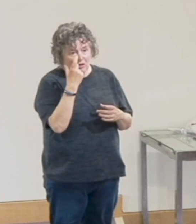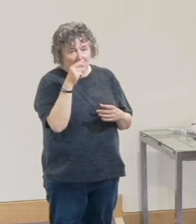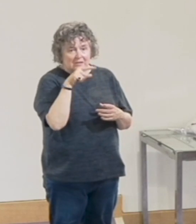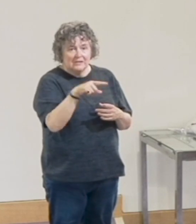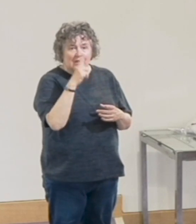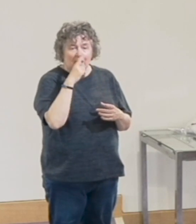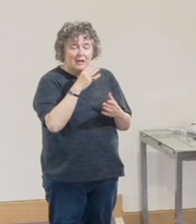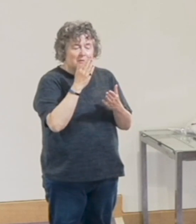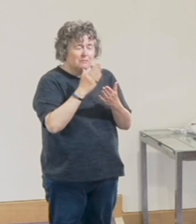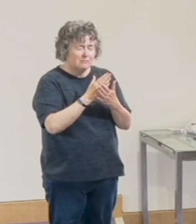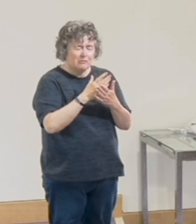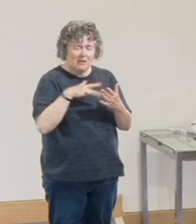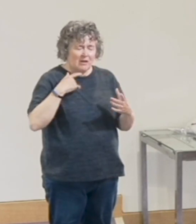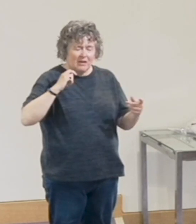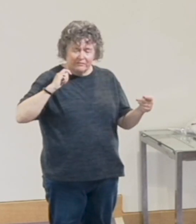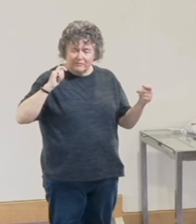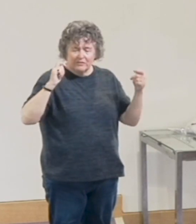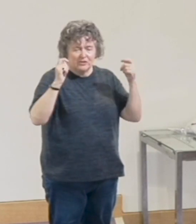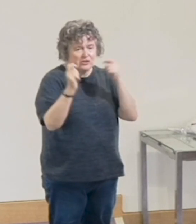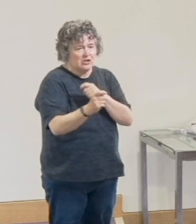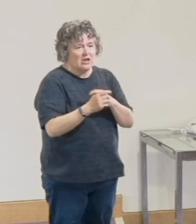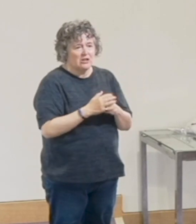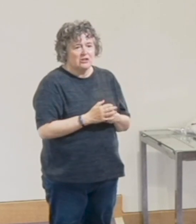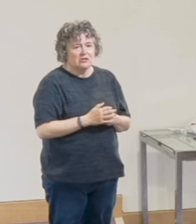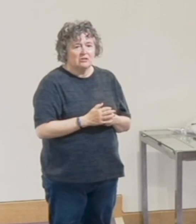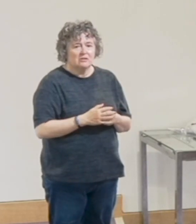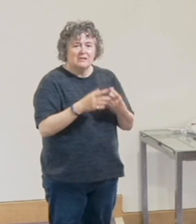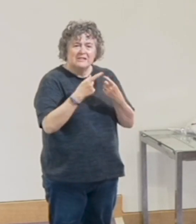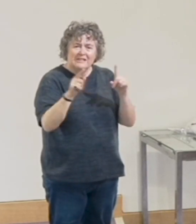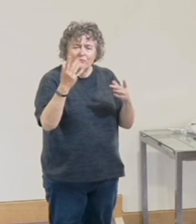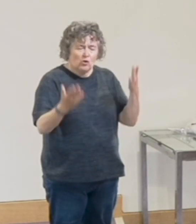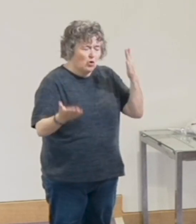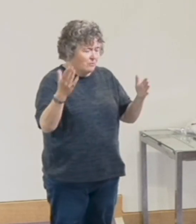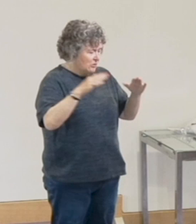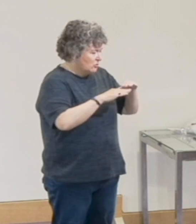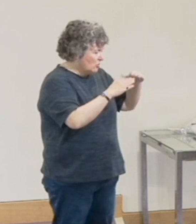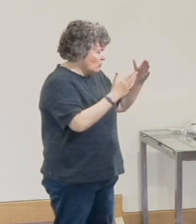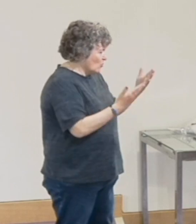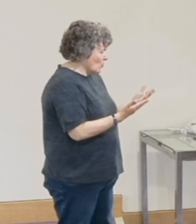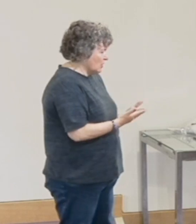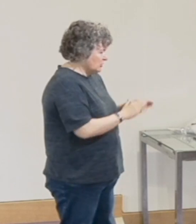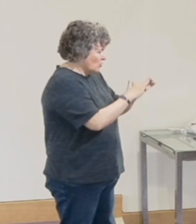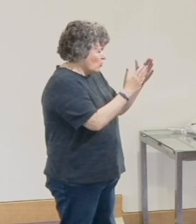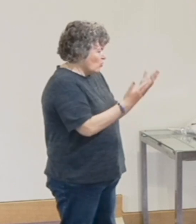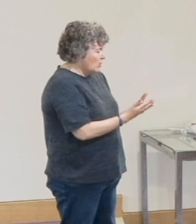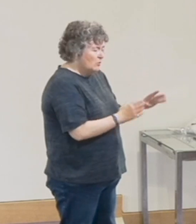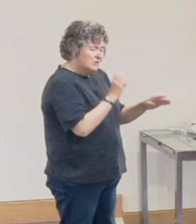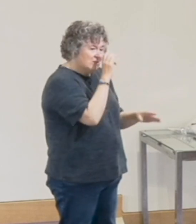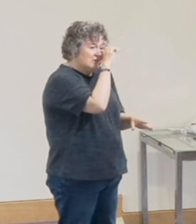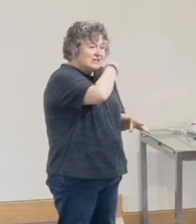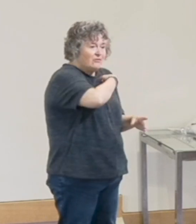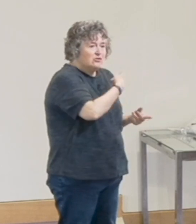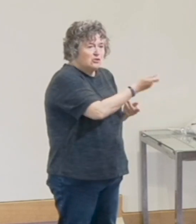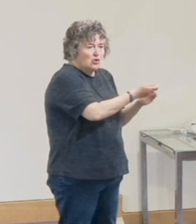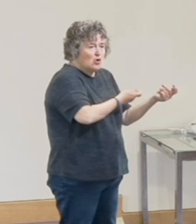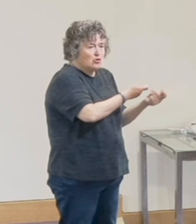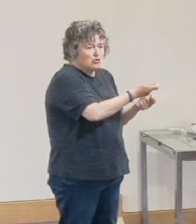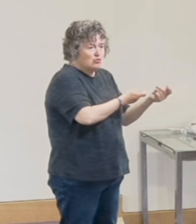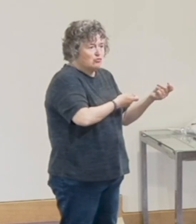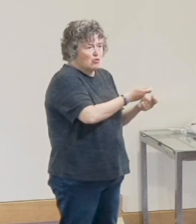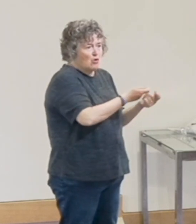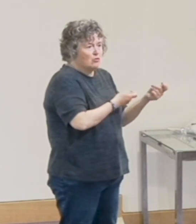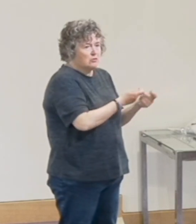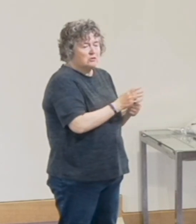can be so life-changing. It's so different to what we see in the world. A world where selfishness reigns, where at